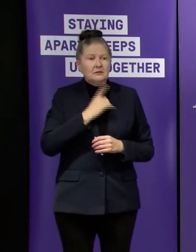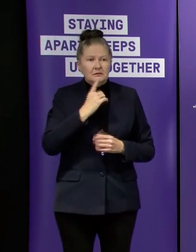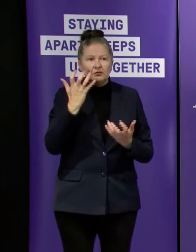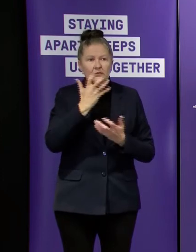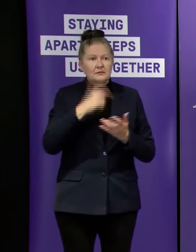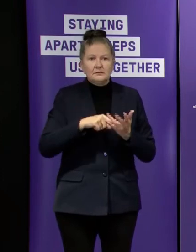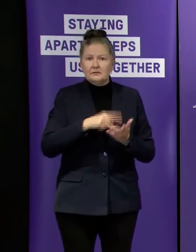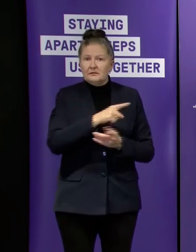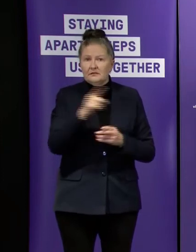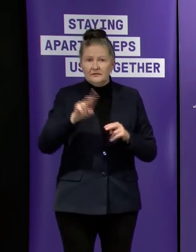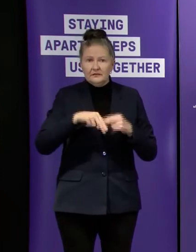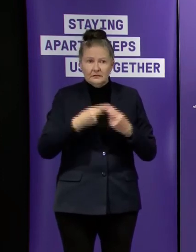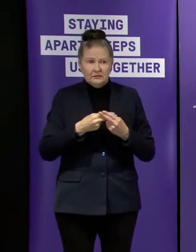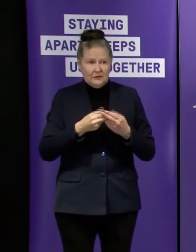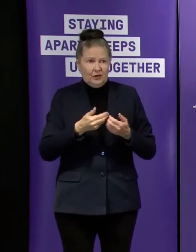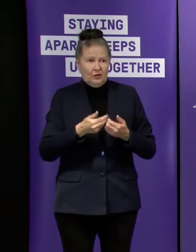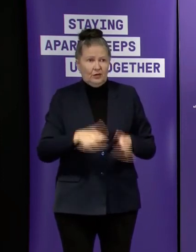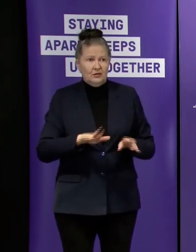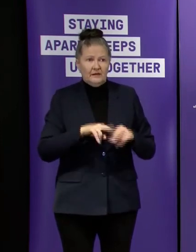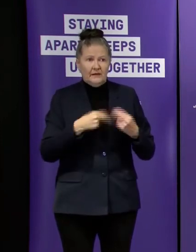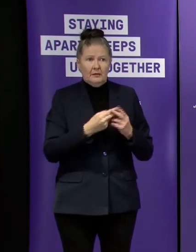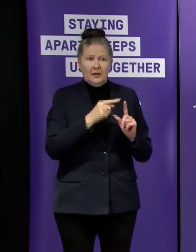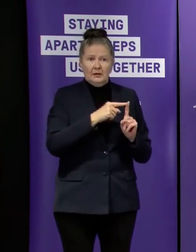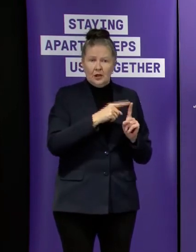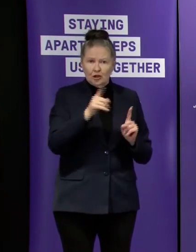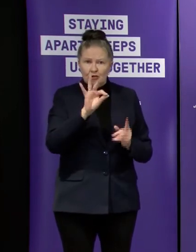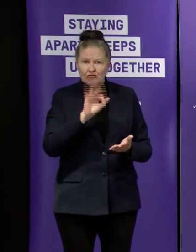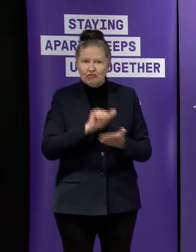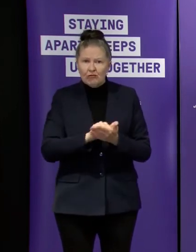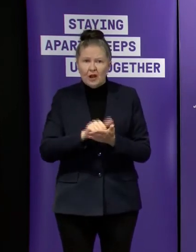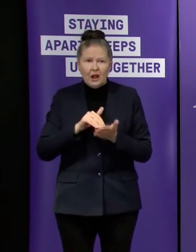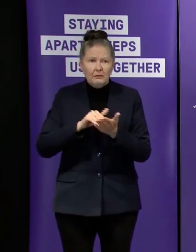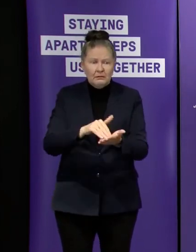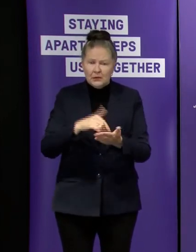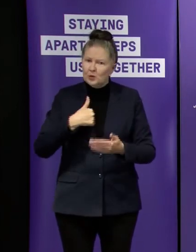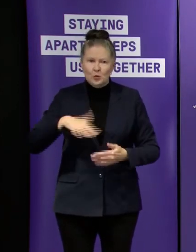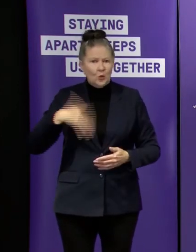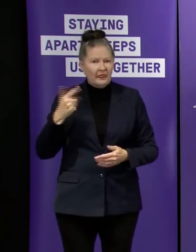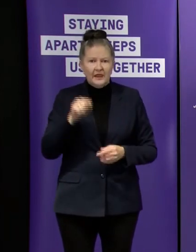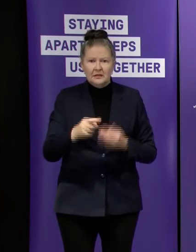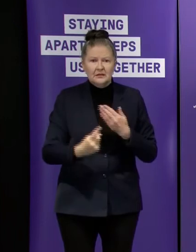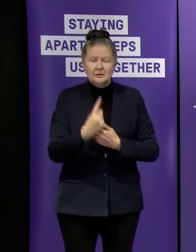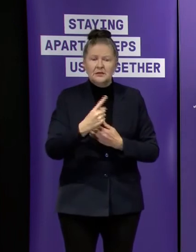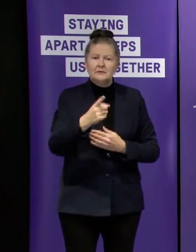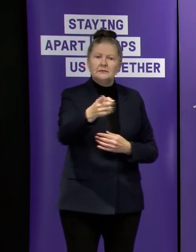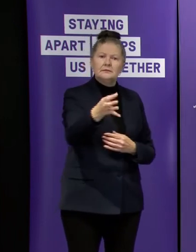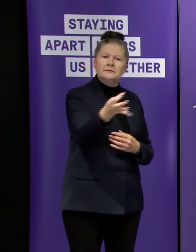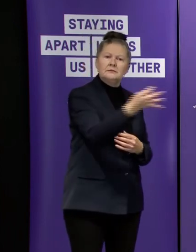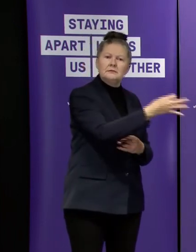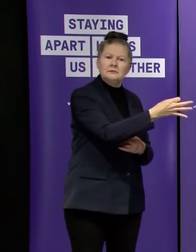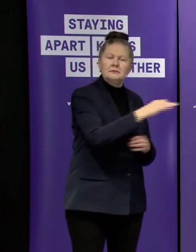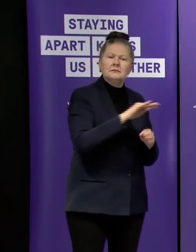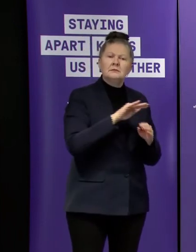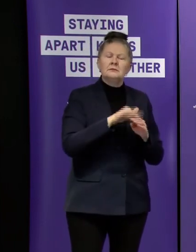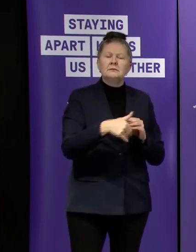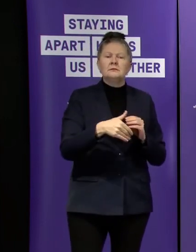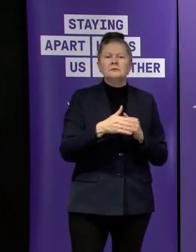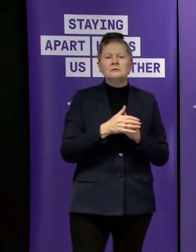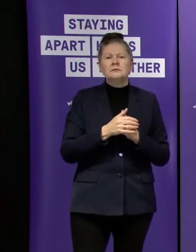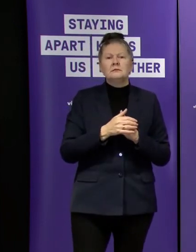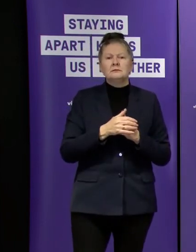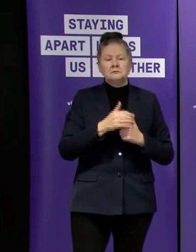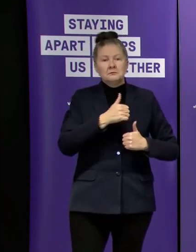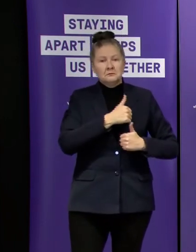it's already a very difficult time any sense that they weren't supported properly i don't i don't want that premier were you concerned about the optics of seeing uh